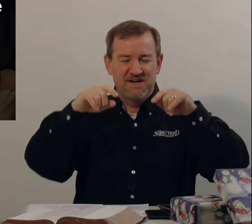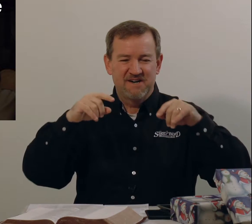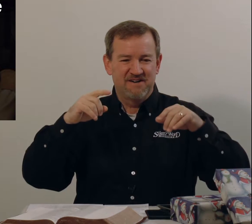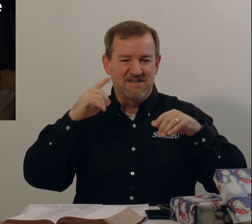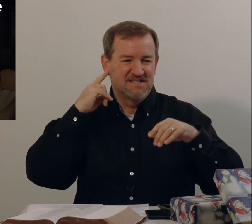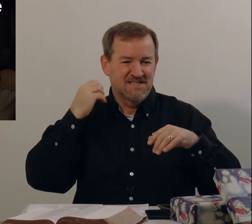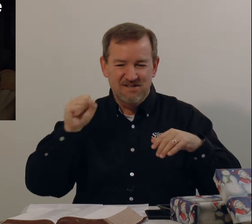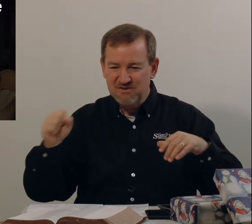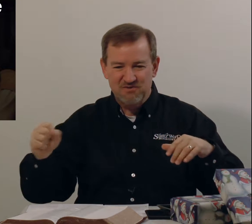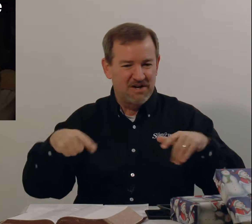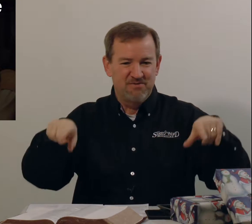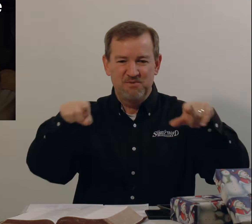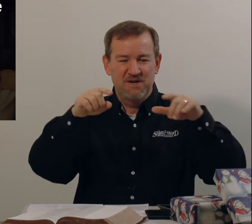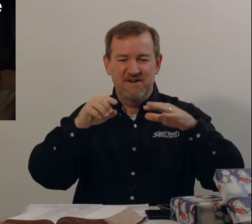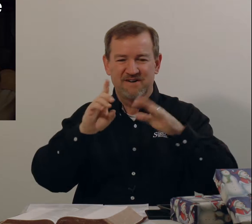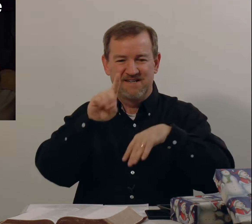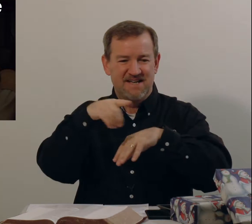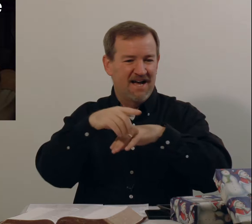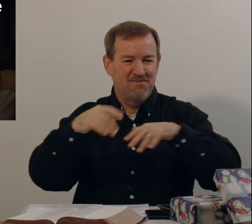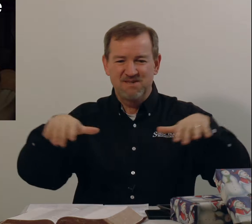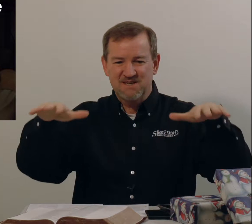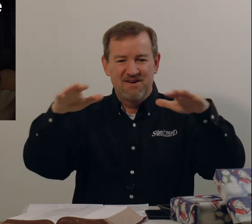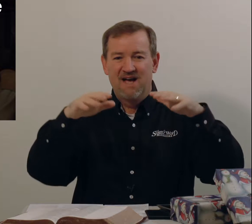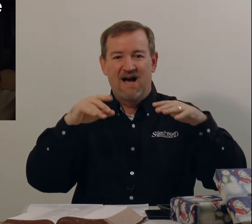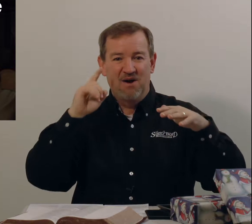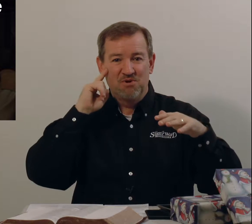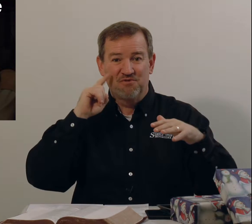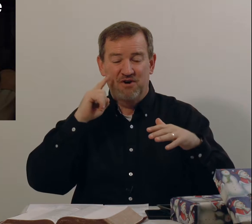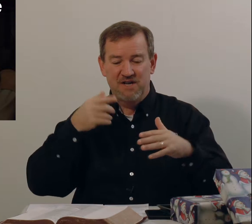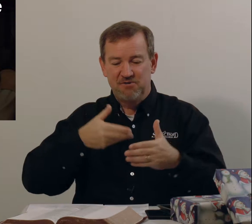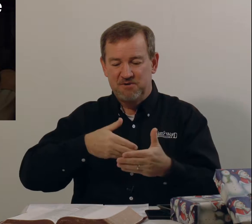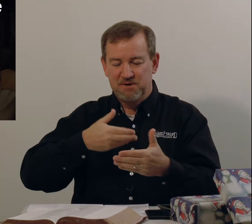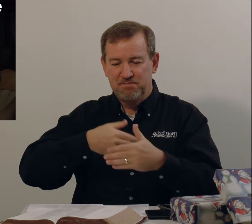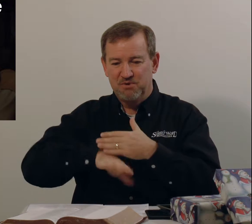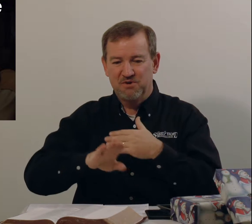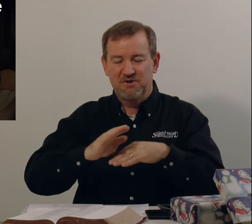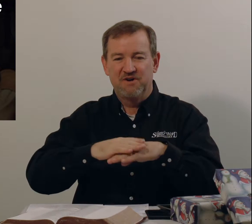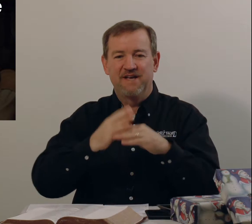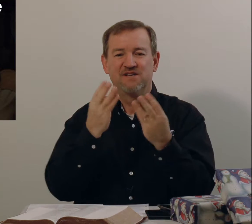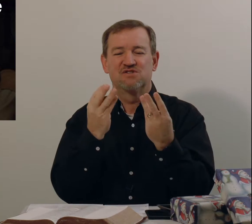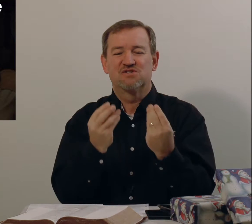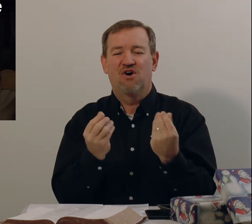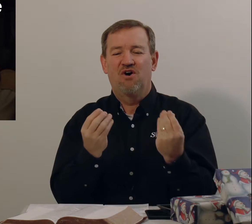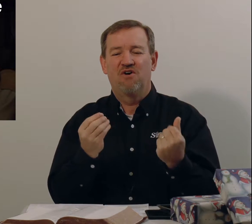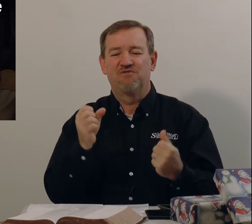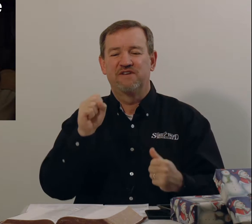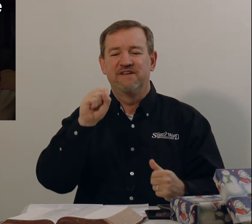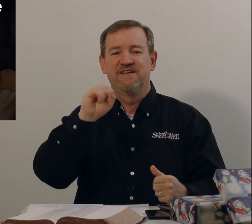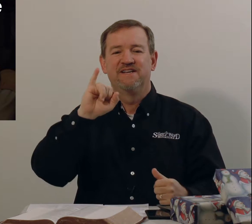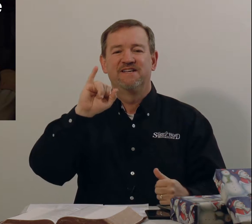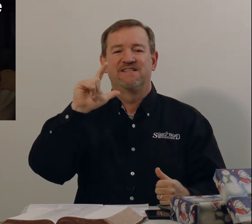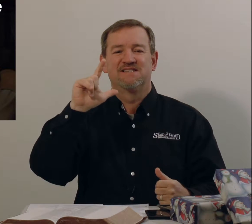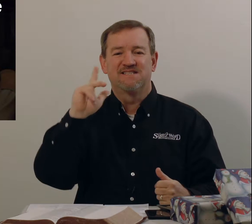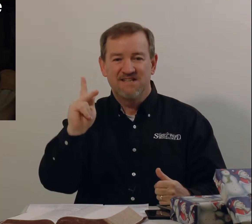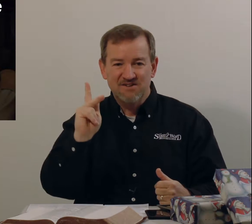and silver everywhere and diamonds. I would have thought he would have been born on a soft silk